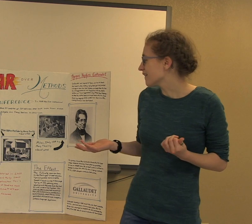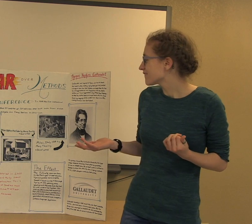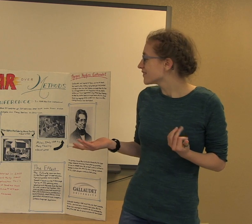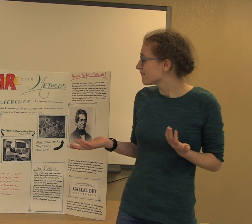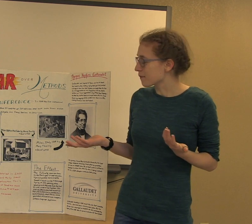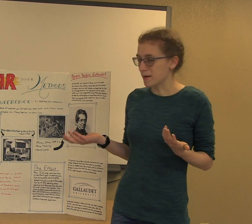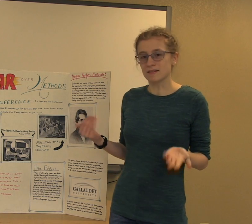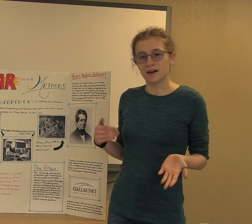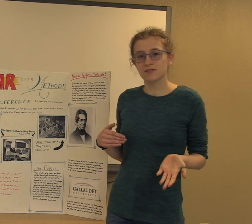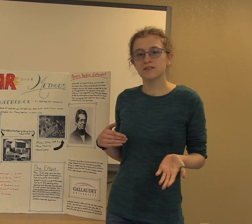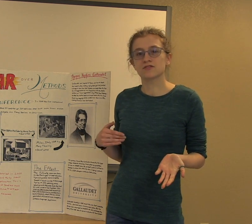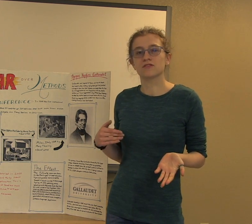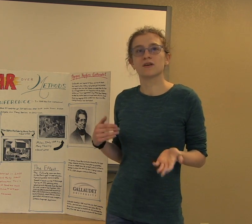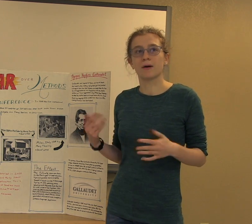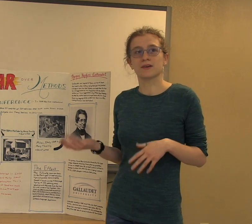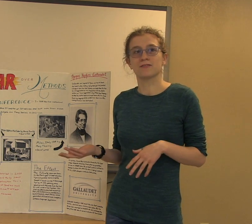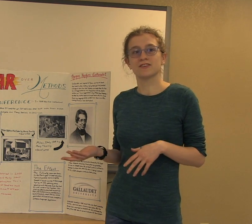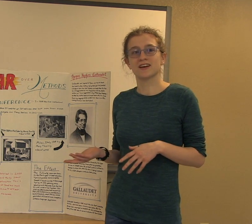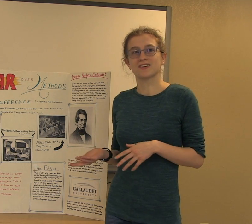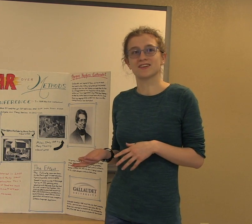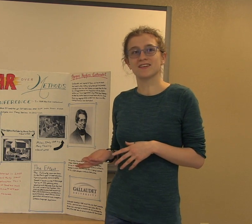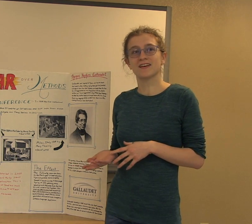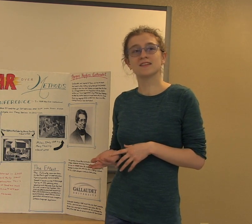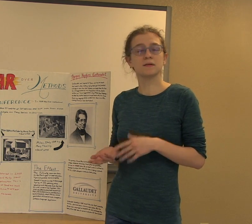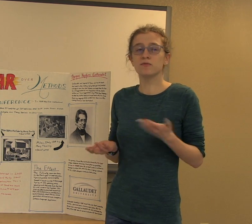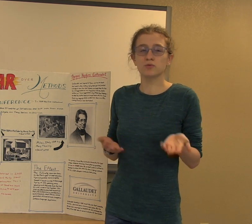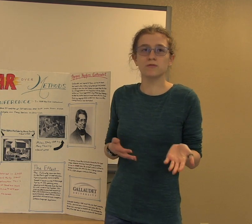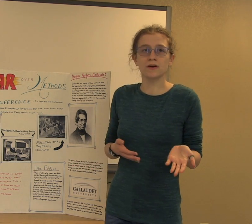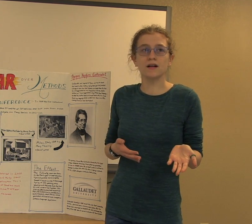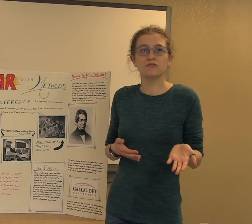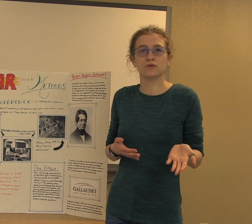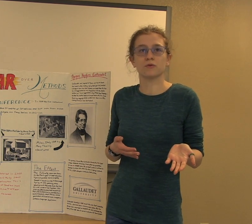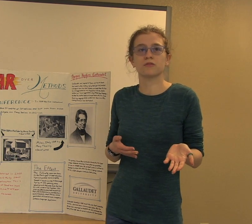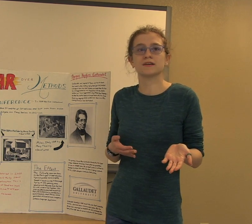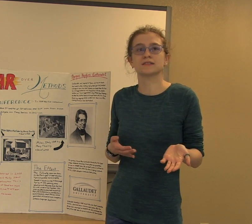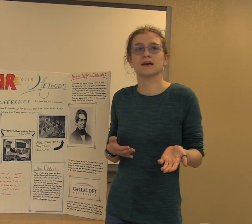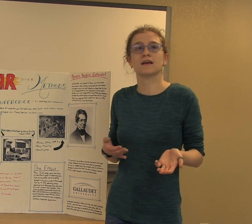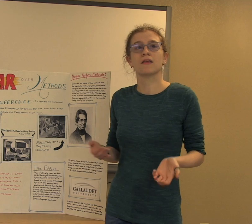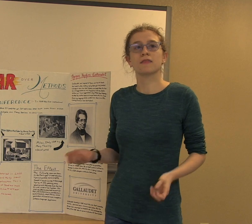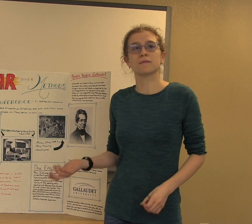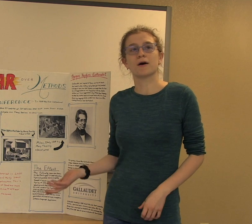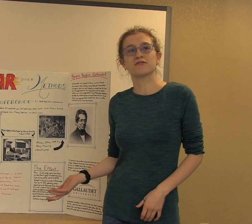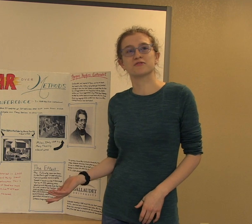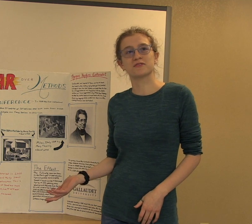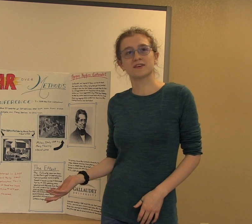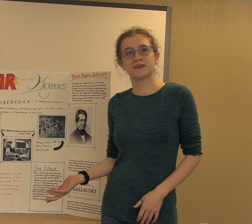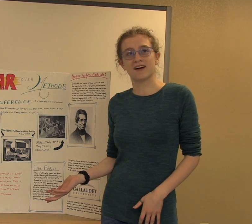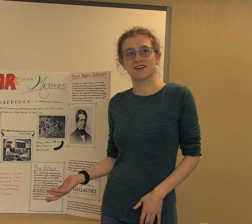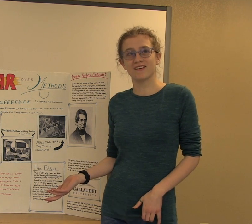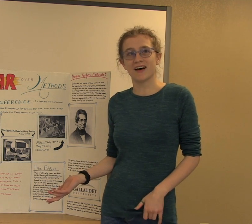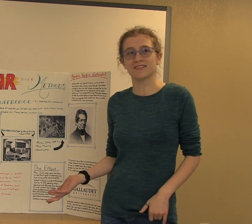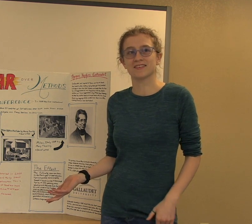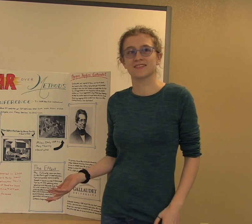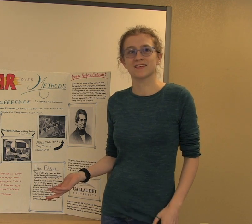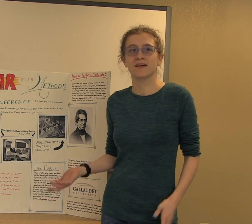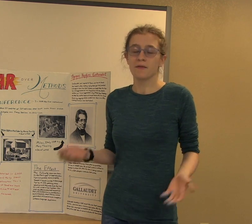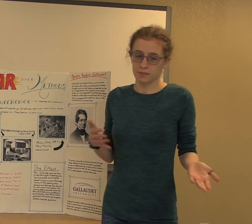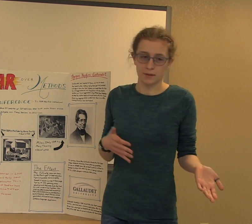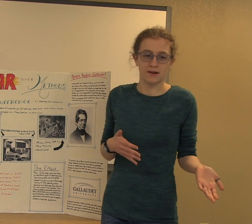They made a lot of decisions about deaf education, some of which were very logical, things like the amount of students that you could have in a class, limiting